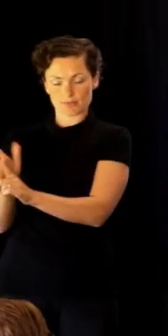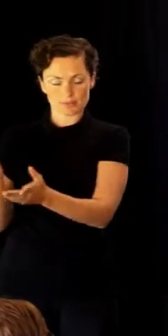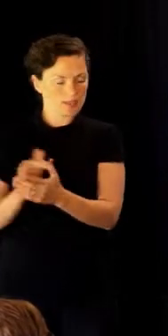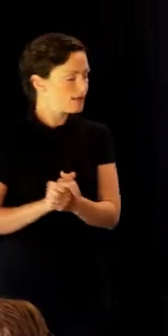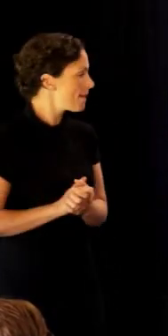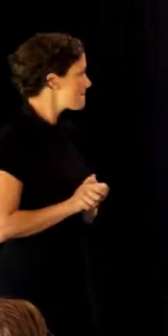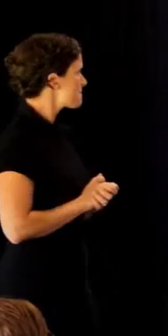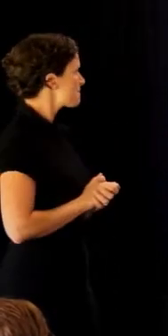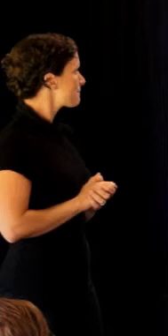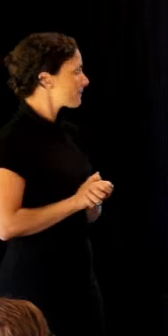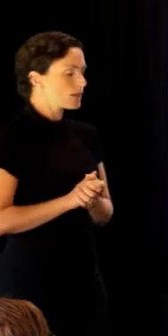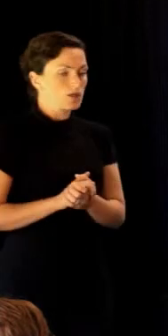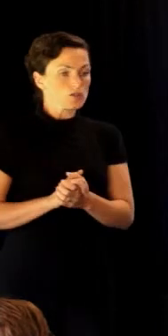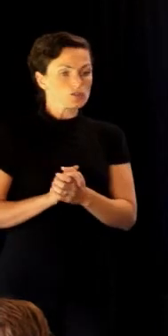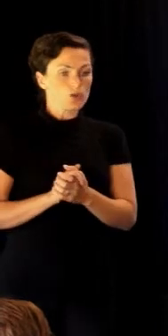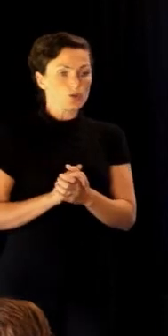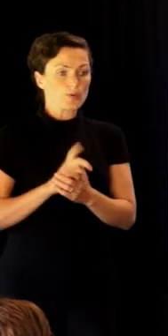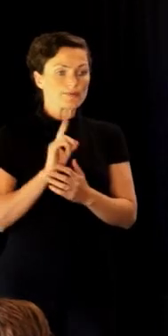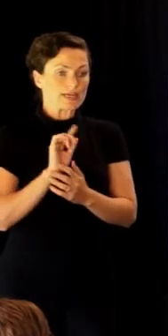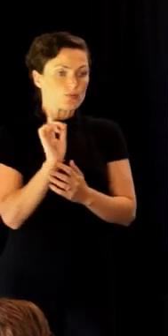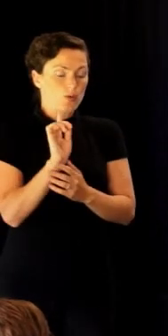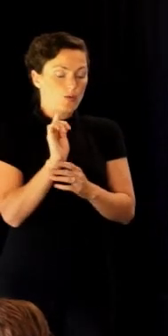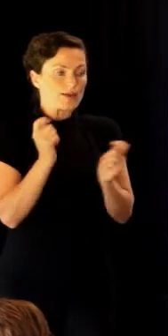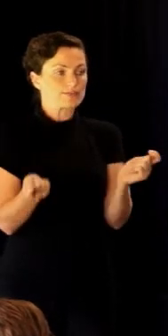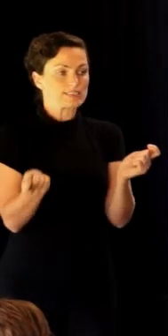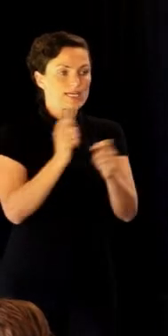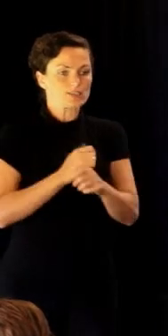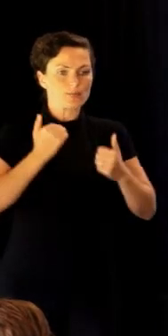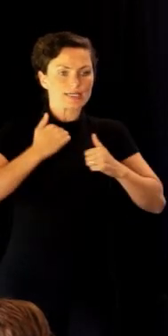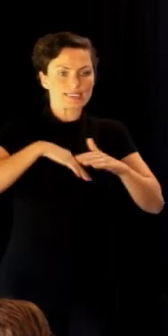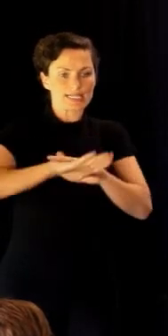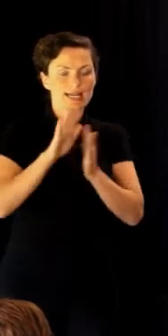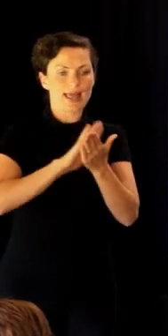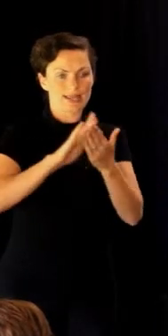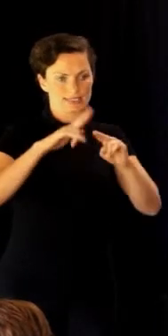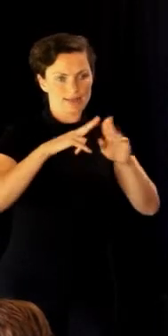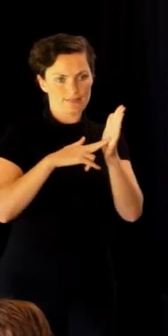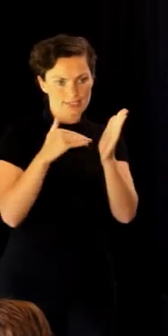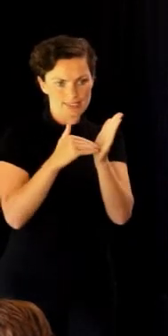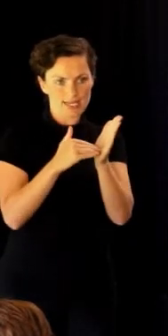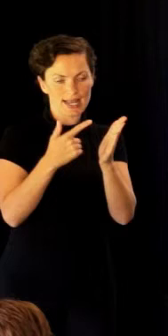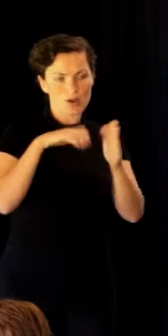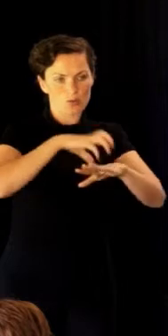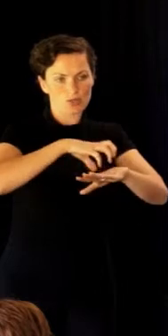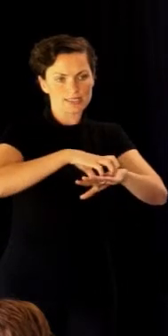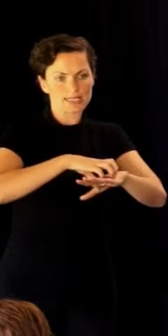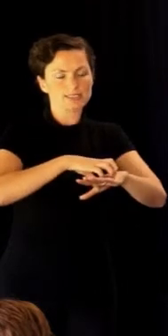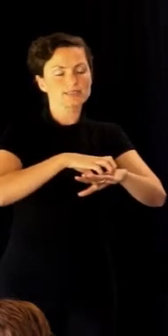So what have we done? We've changed our practice within HFNZ, and we have